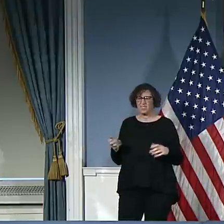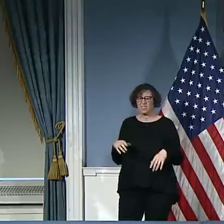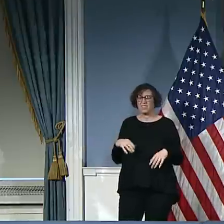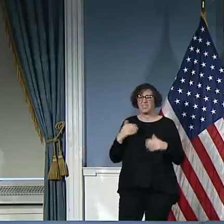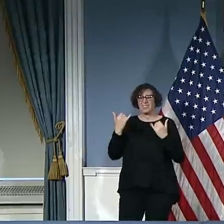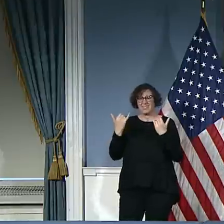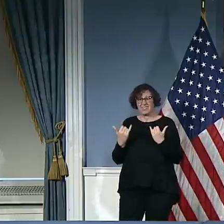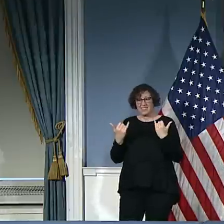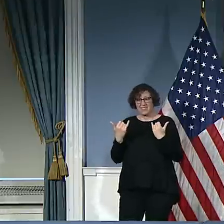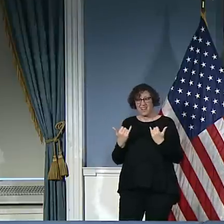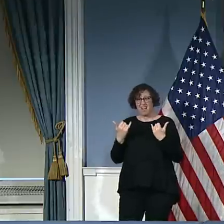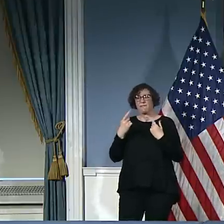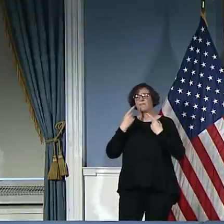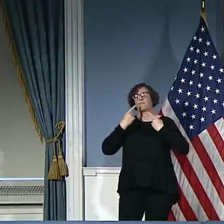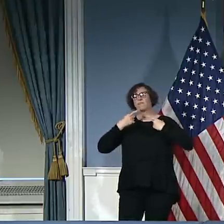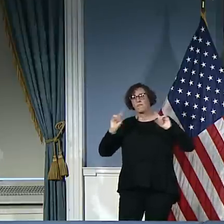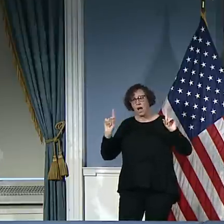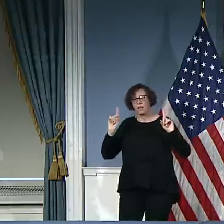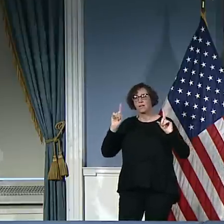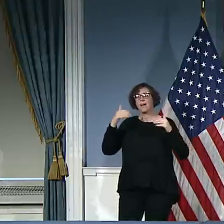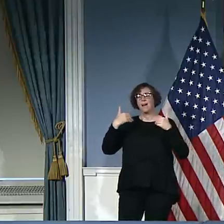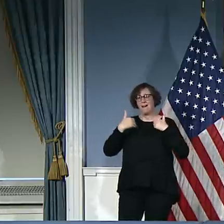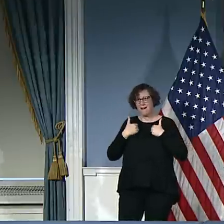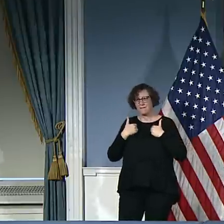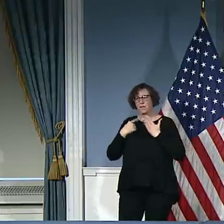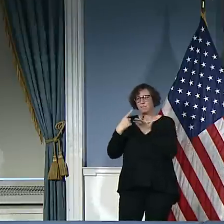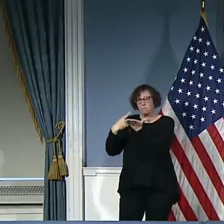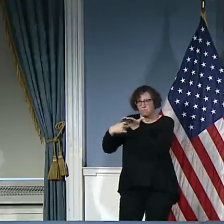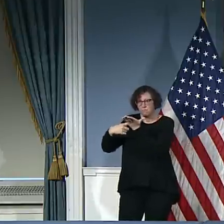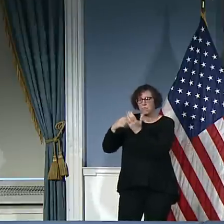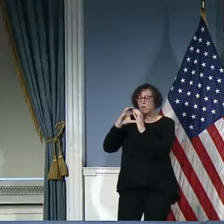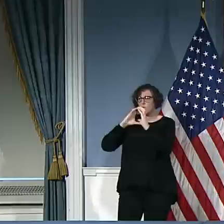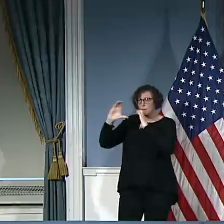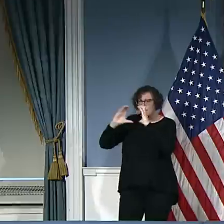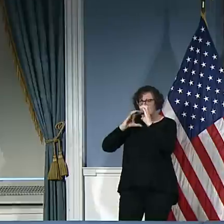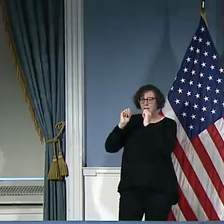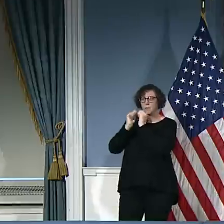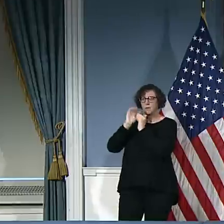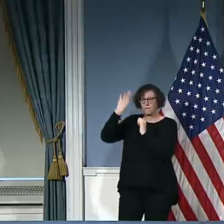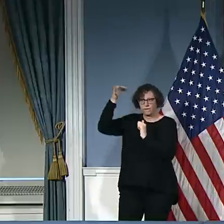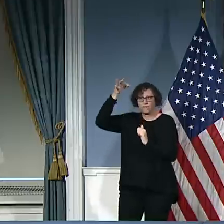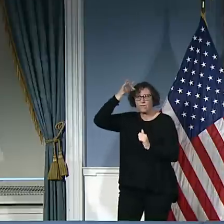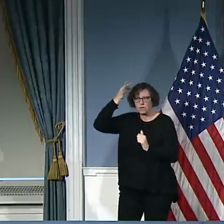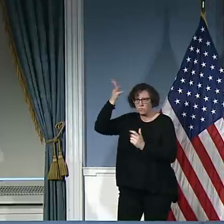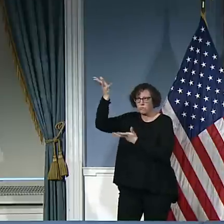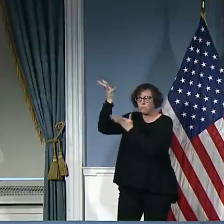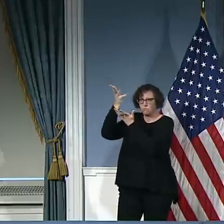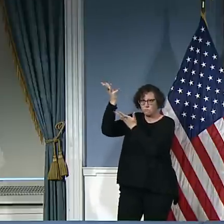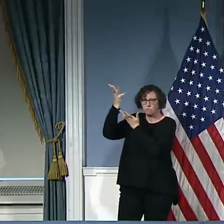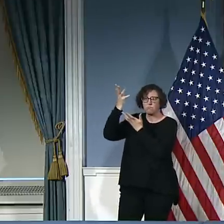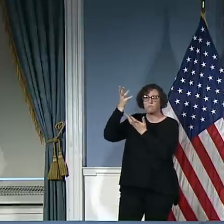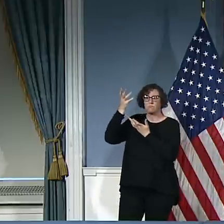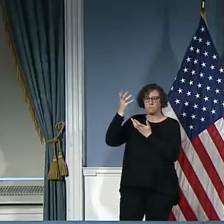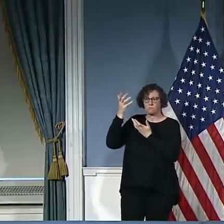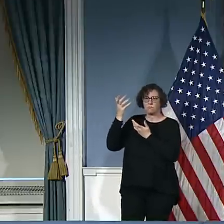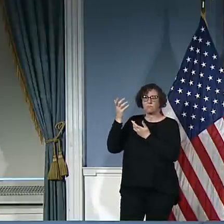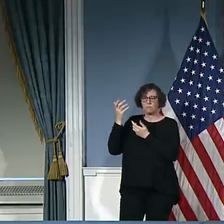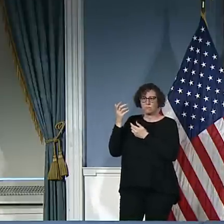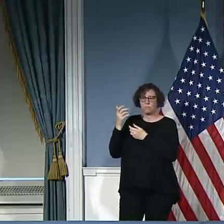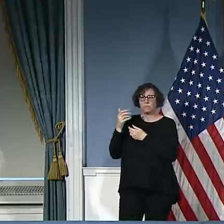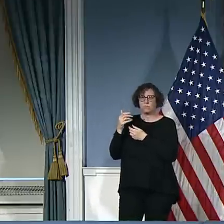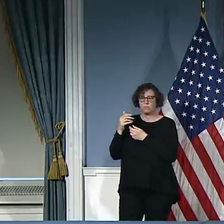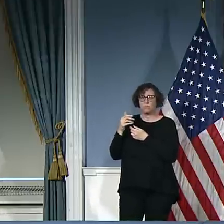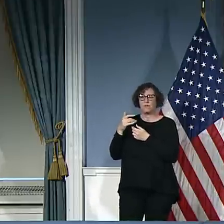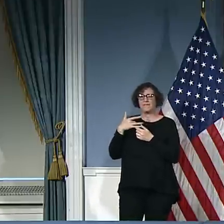going on. I a week ago, I believe there's only one federal secretary who, despite letters, phone calls,